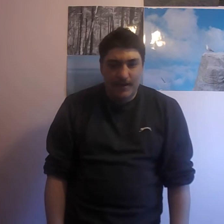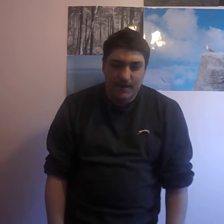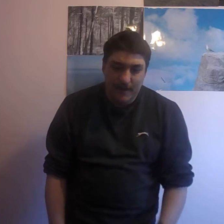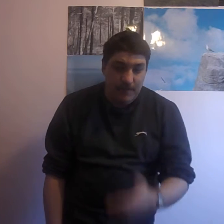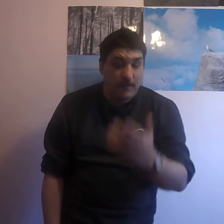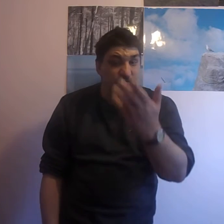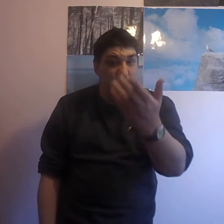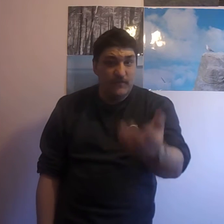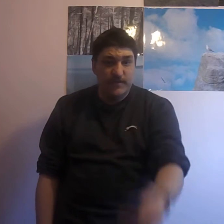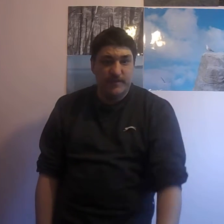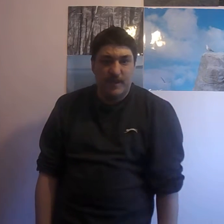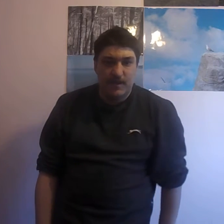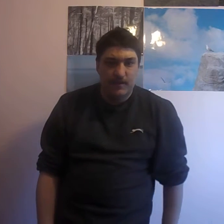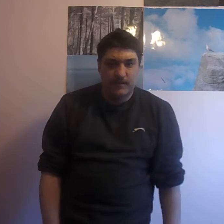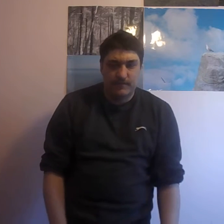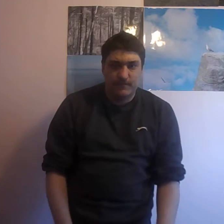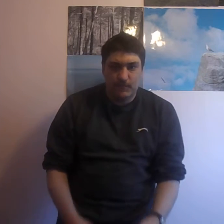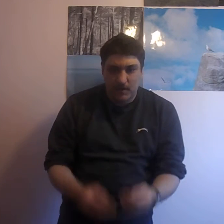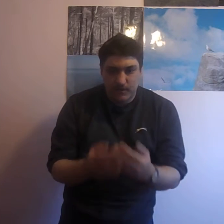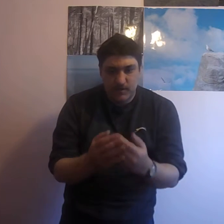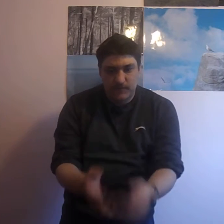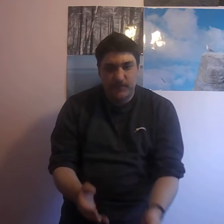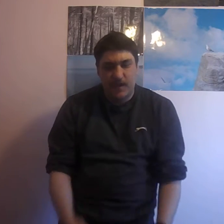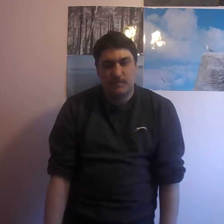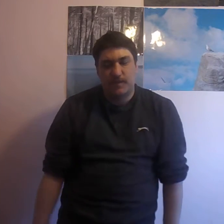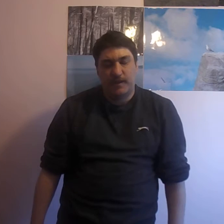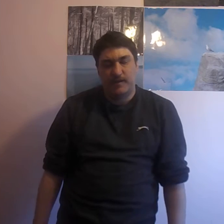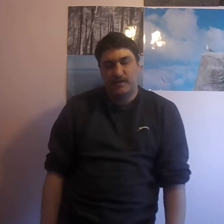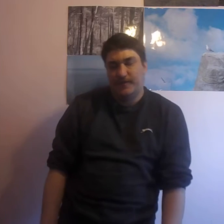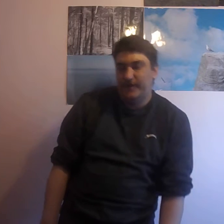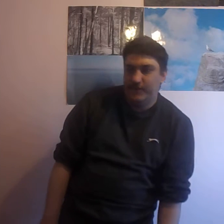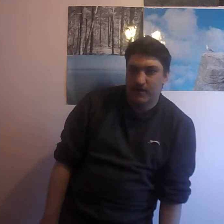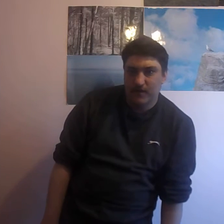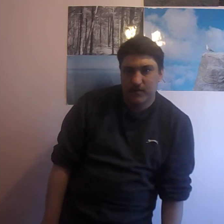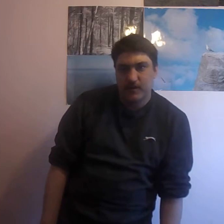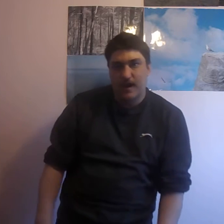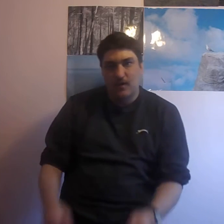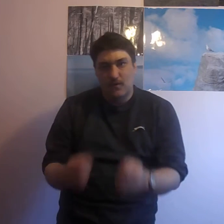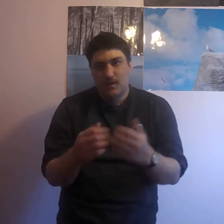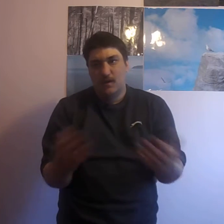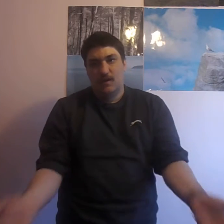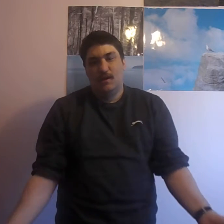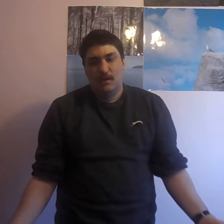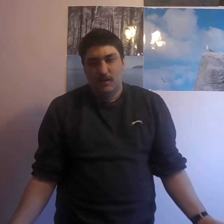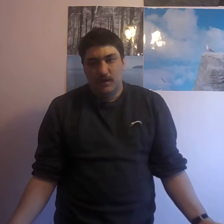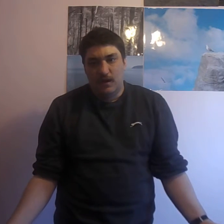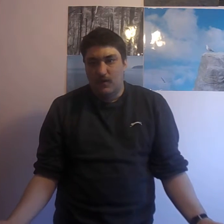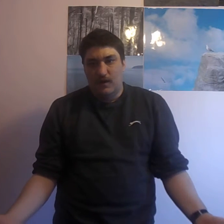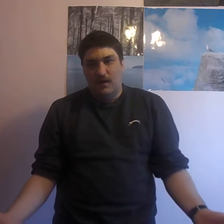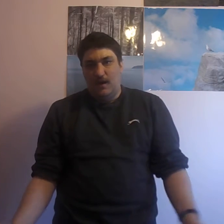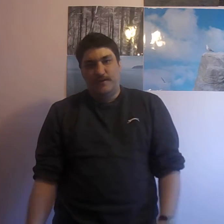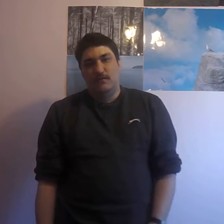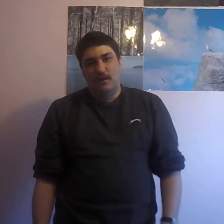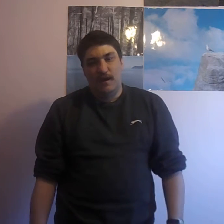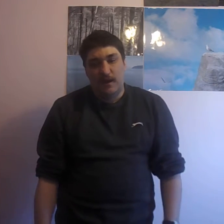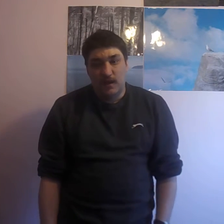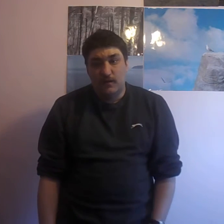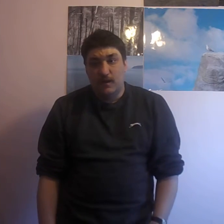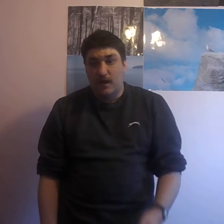That's my vlog for today is about the shift, that particular shift in focus and how, you know, I don't like it and how,